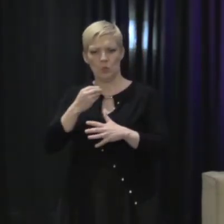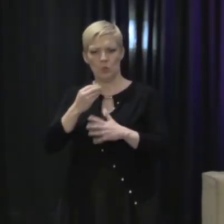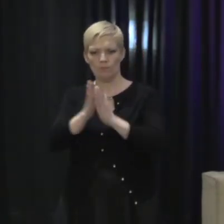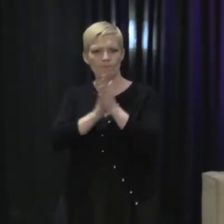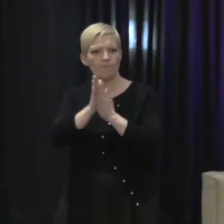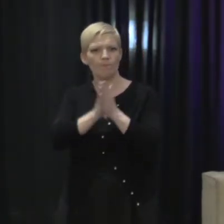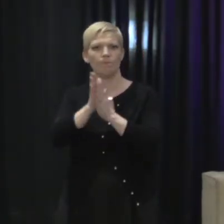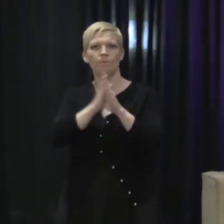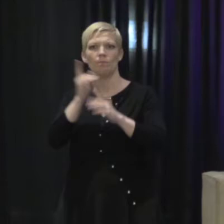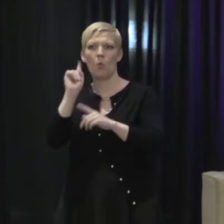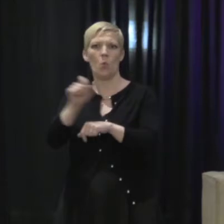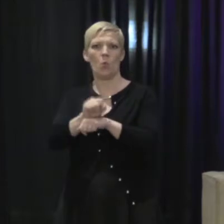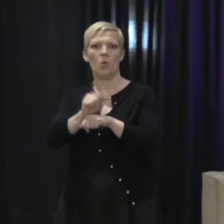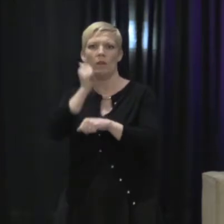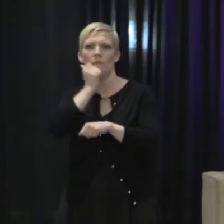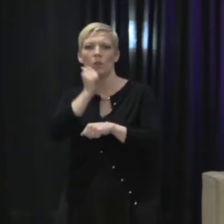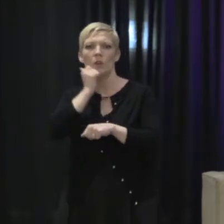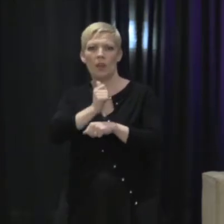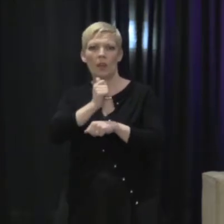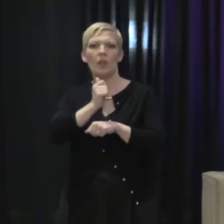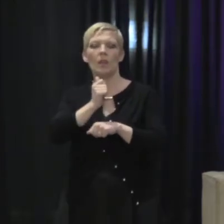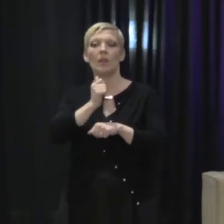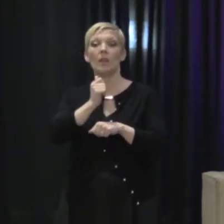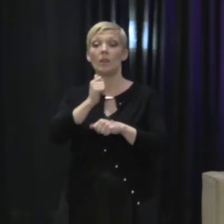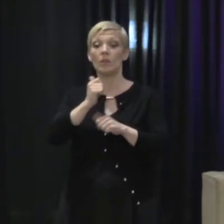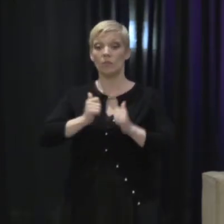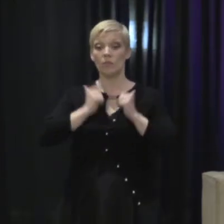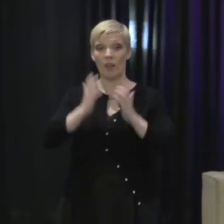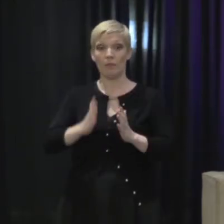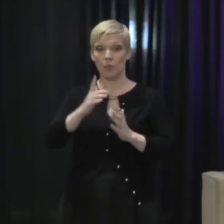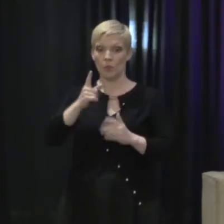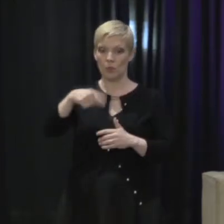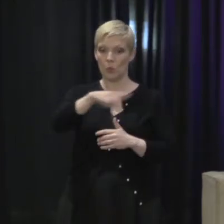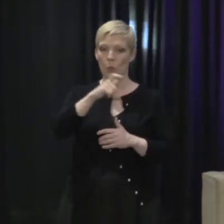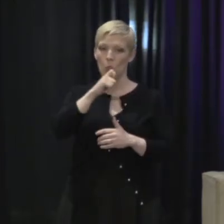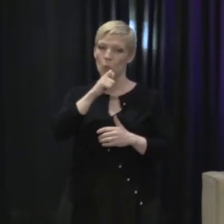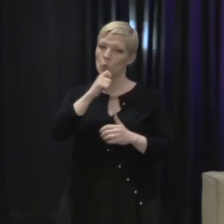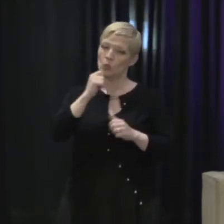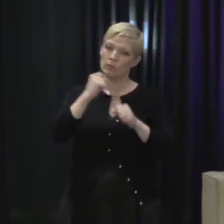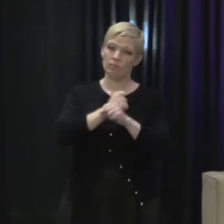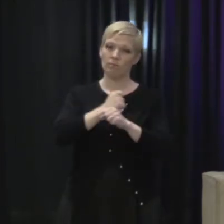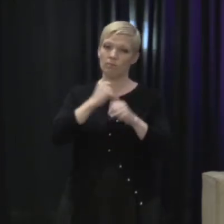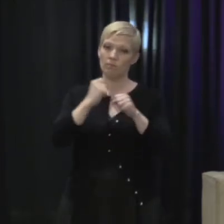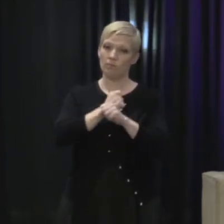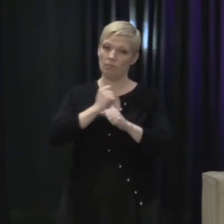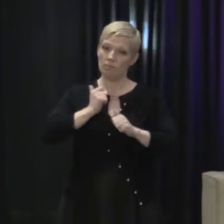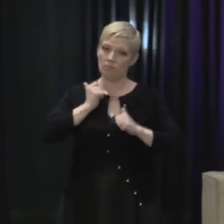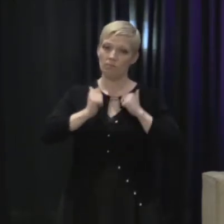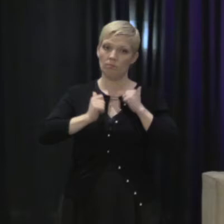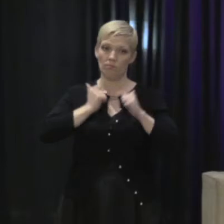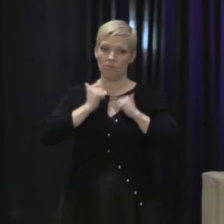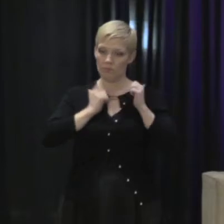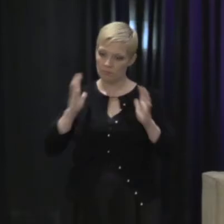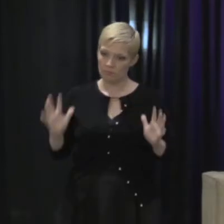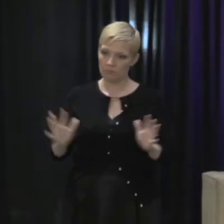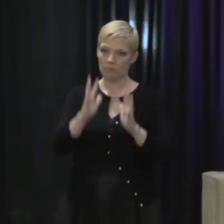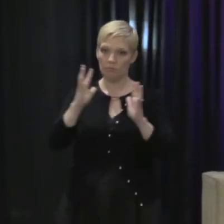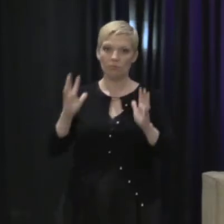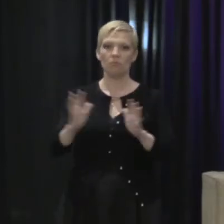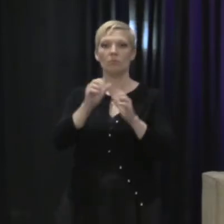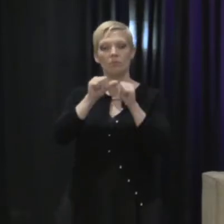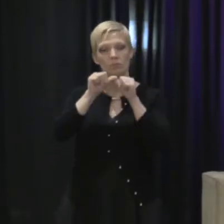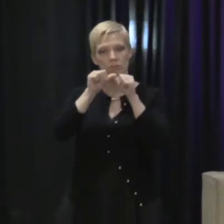to do this work is that survivors leading the charge, survivors pushing lawyers, pushing others to